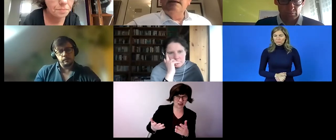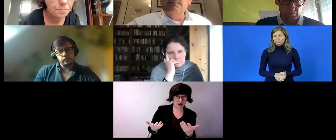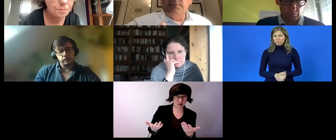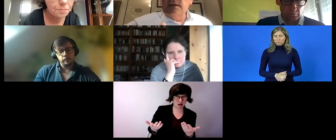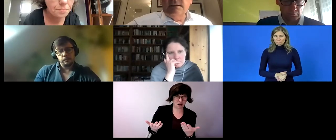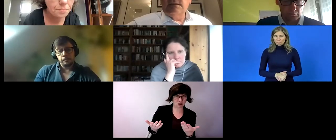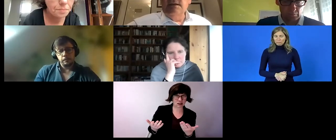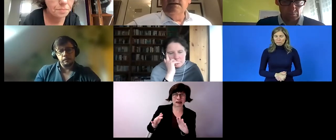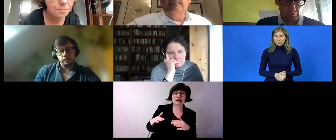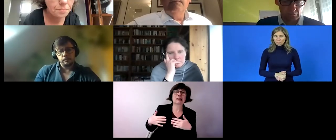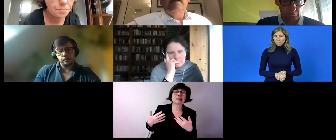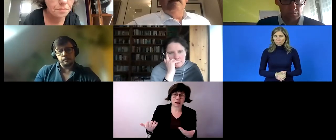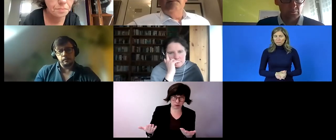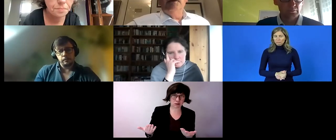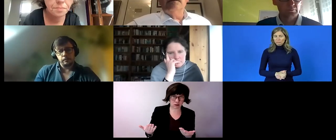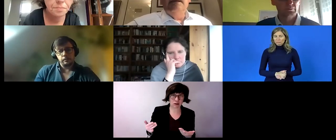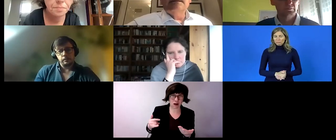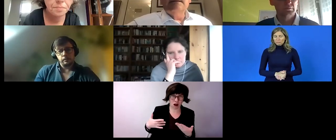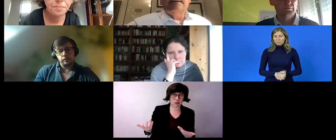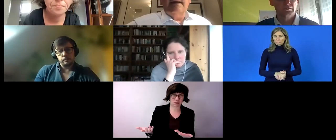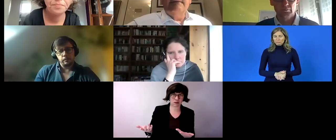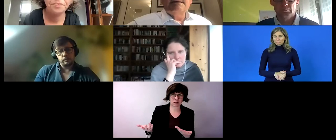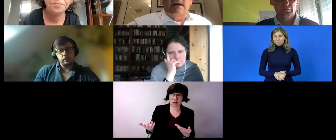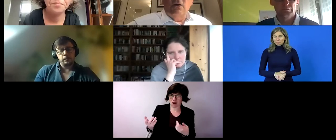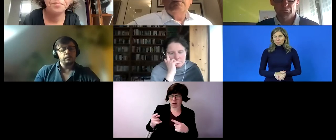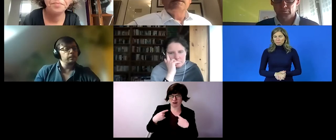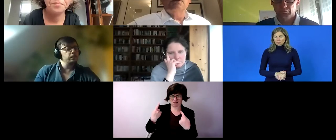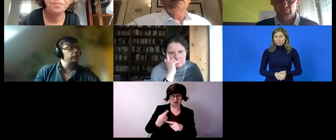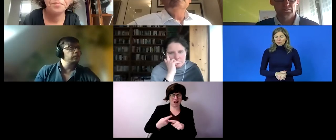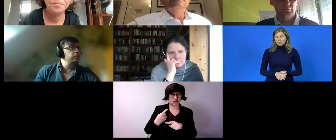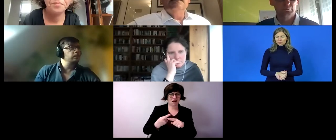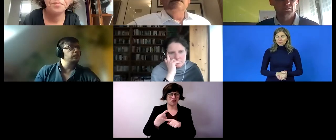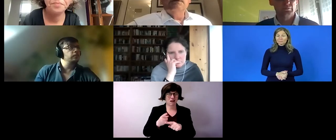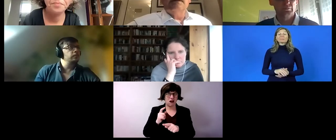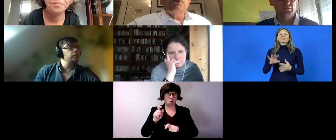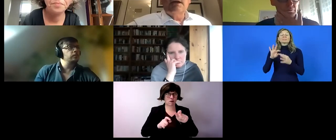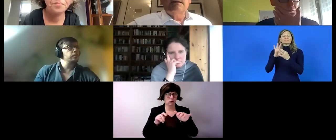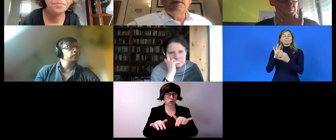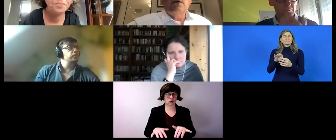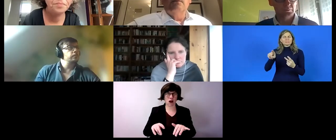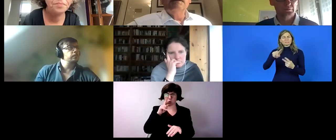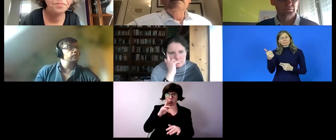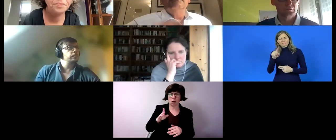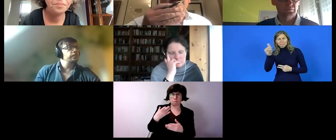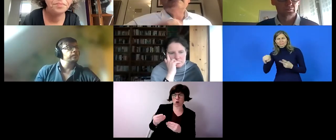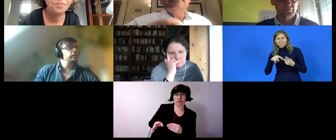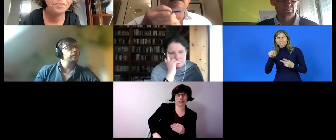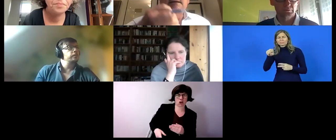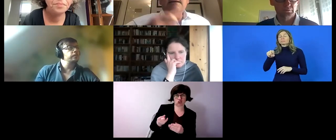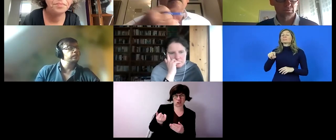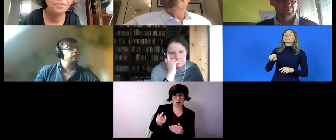we do have people with less than 50 percent capacity to work